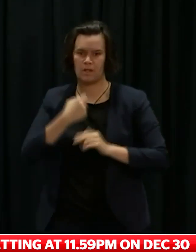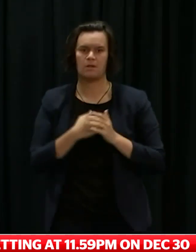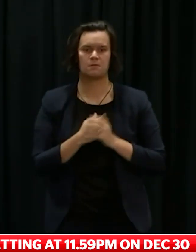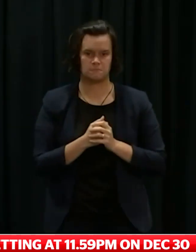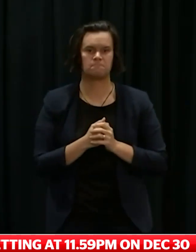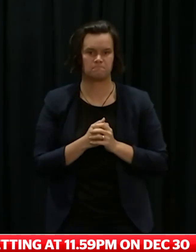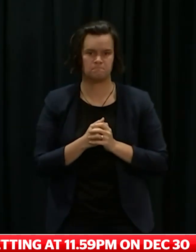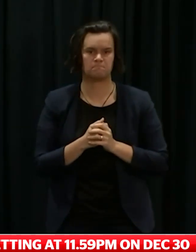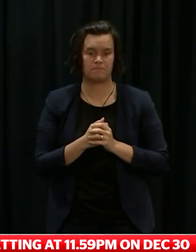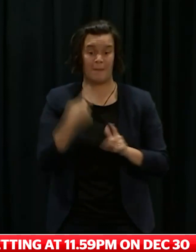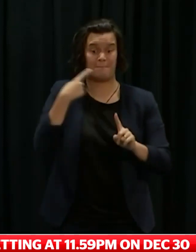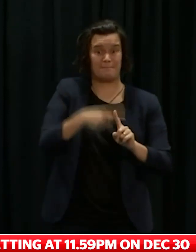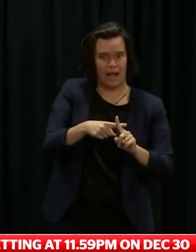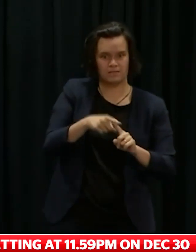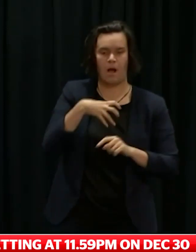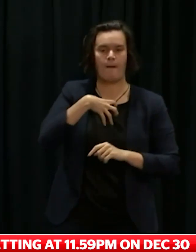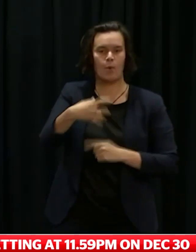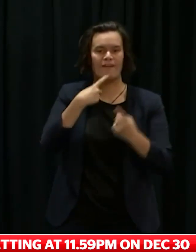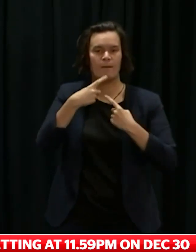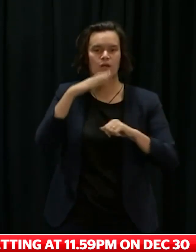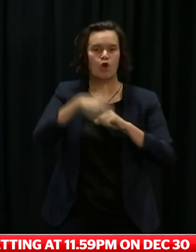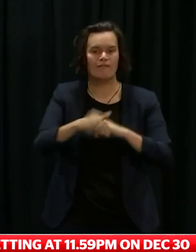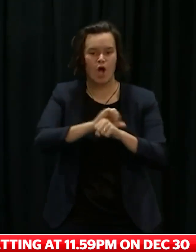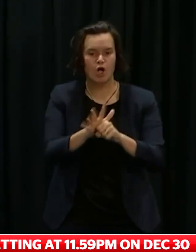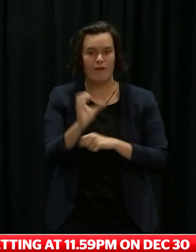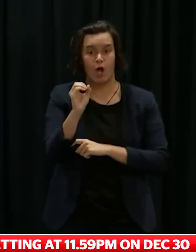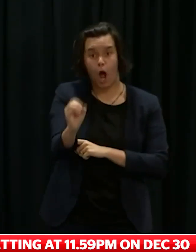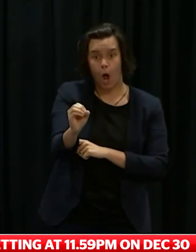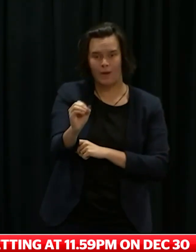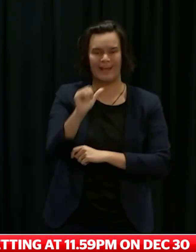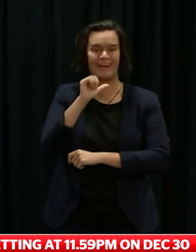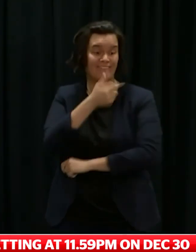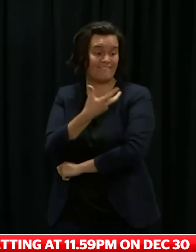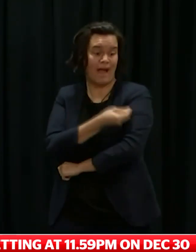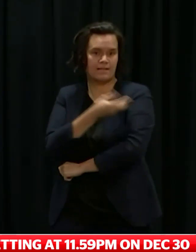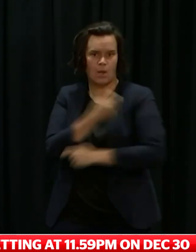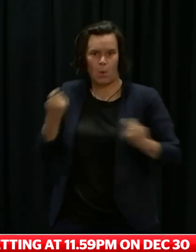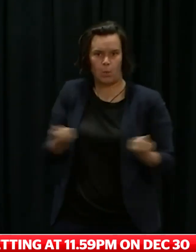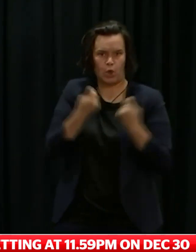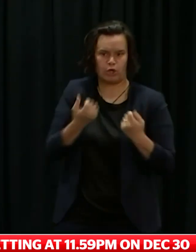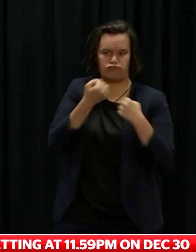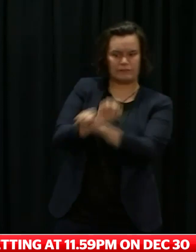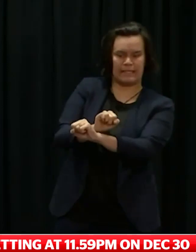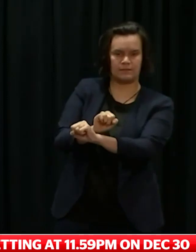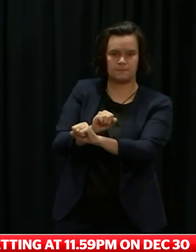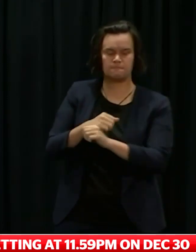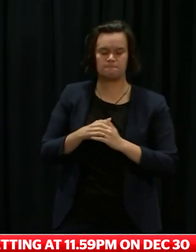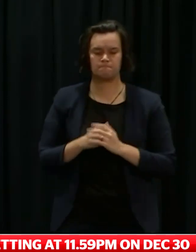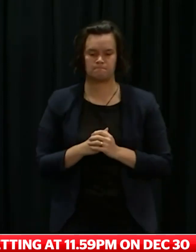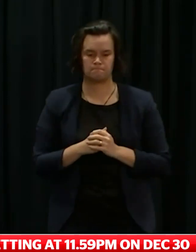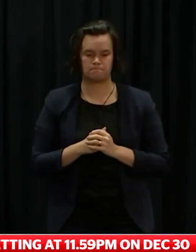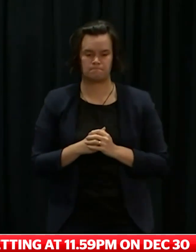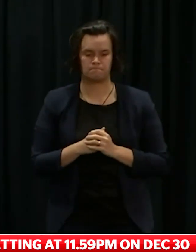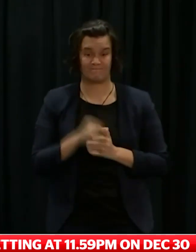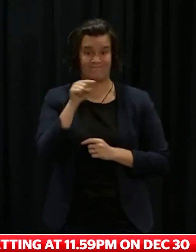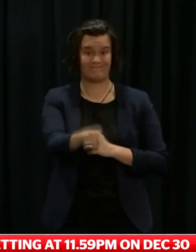the relative effectiveness of the vaccine against the Omicron variant. One final note. On Wednesday, Aucklanders who are